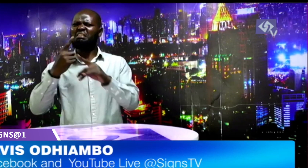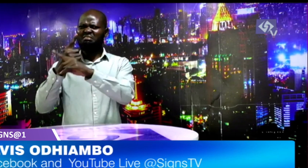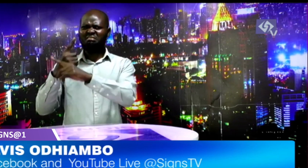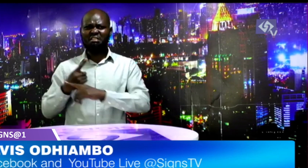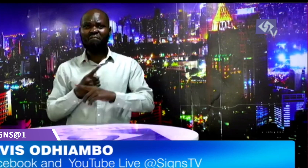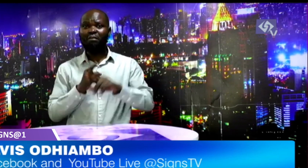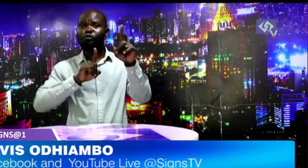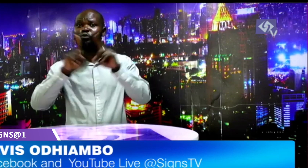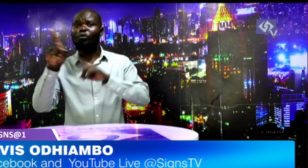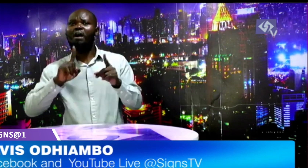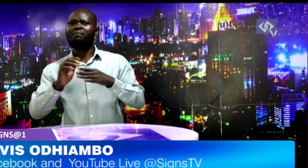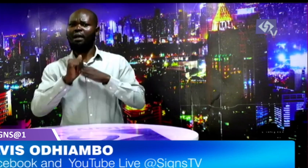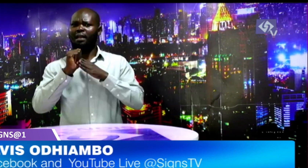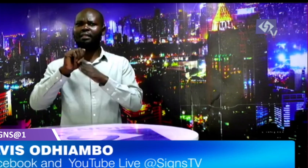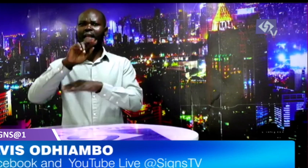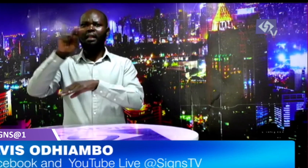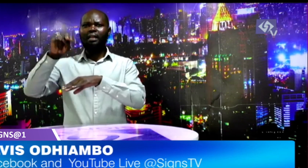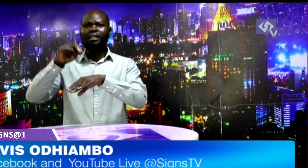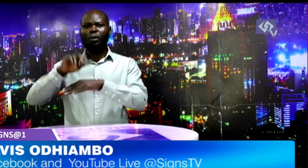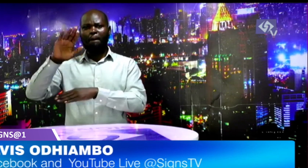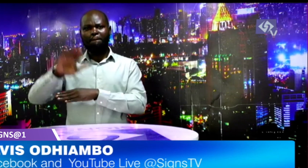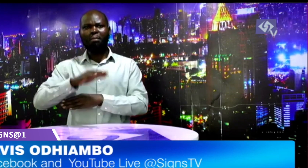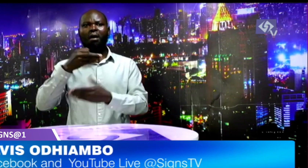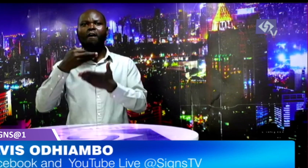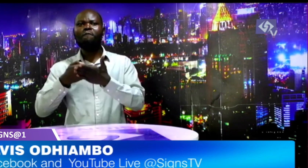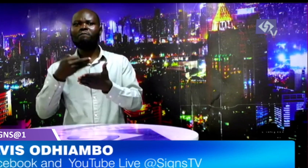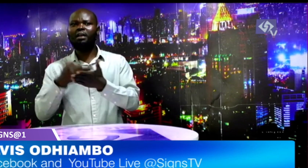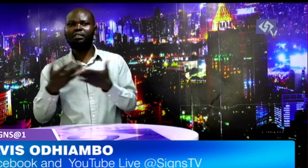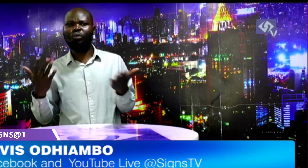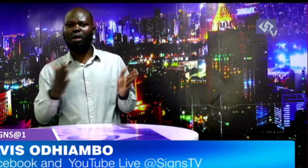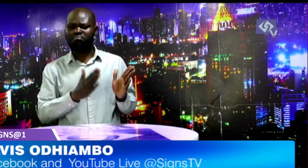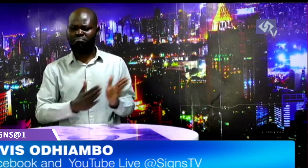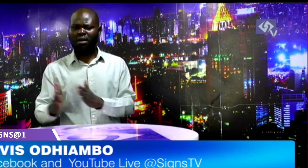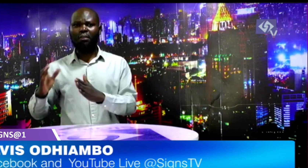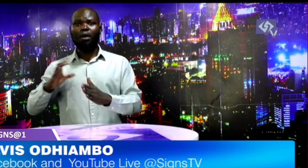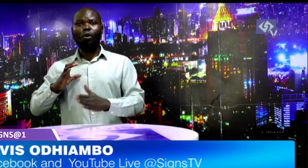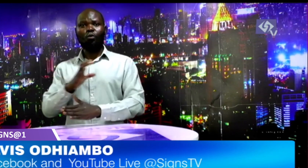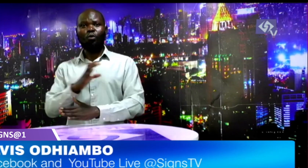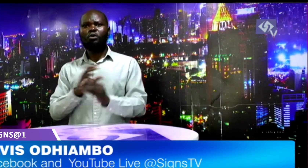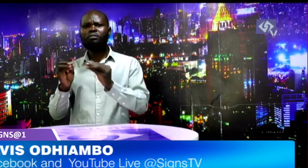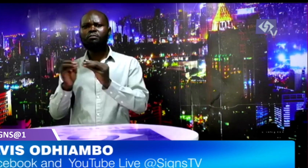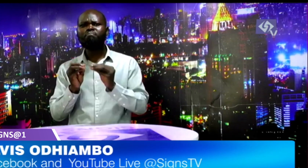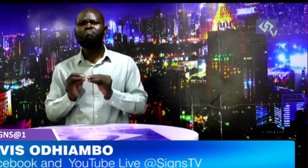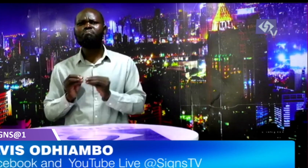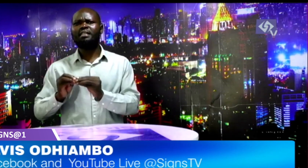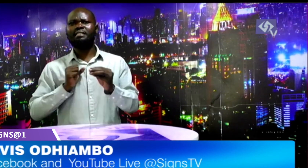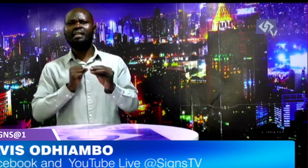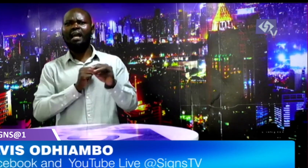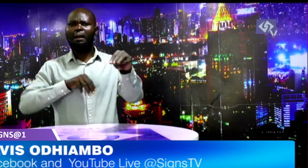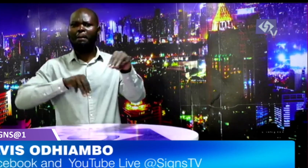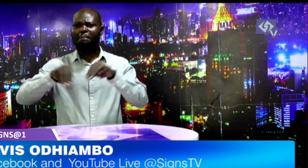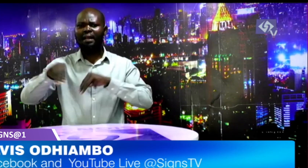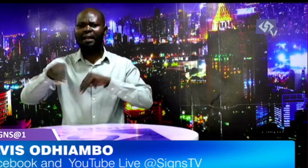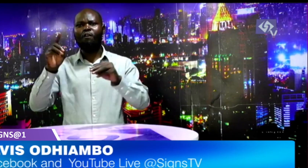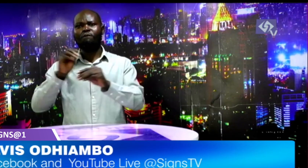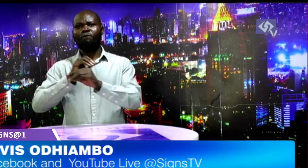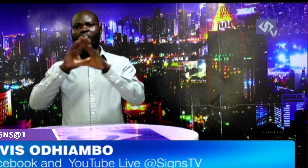for its recent initiative to impose taxes on persons and household items of travelers,